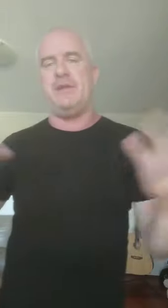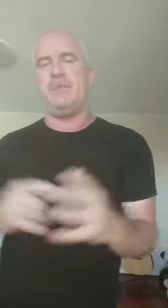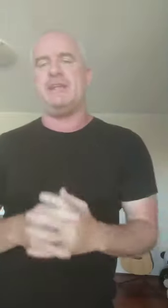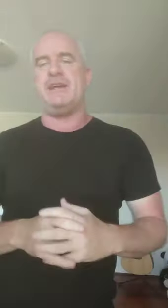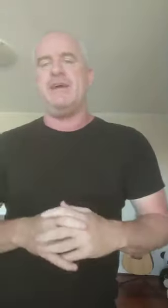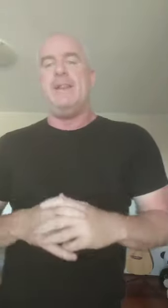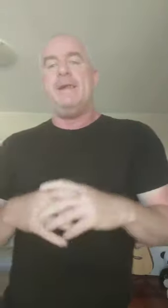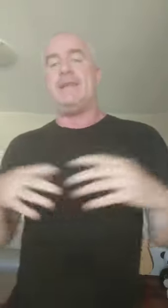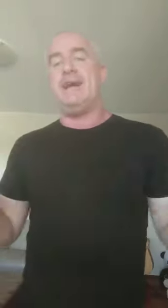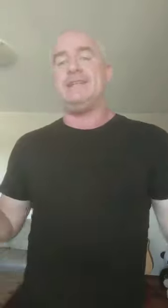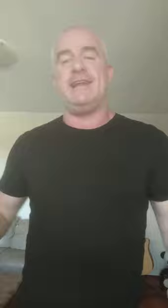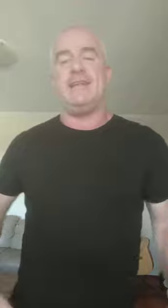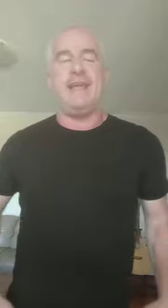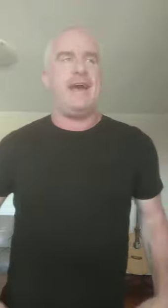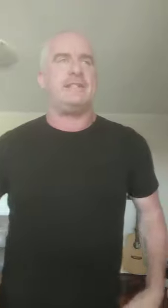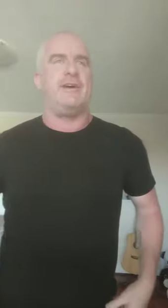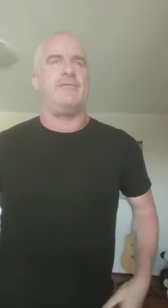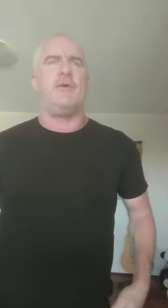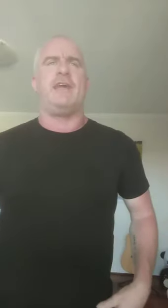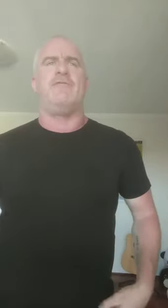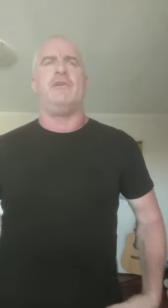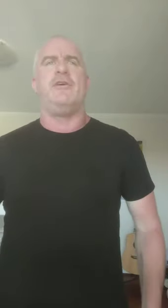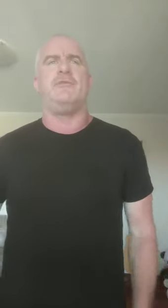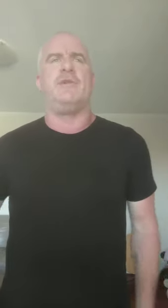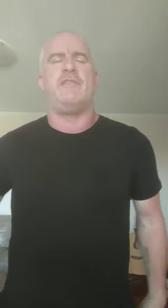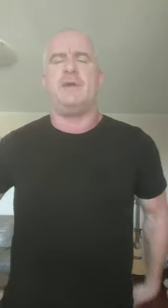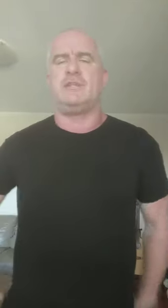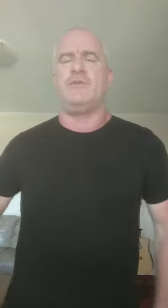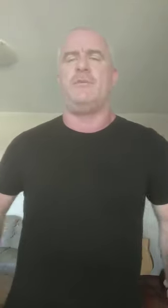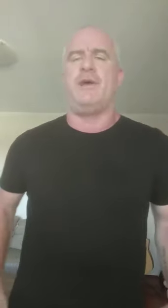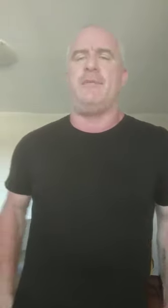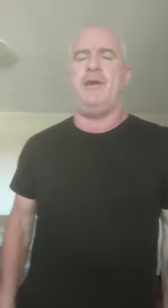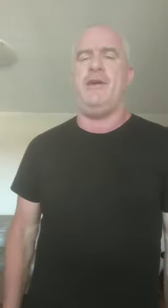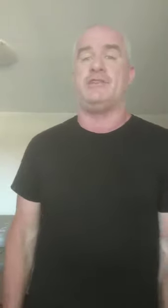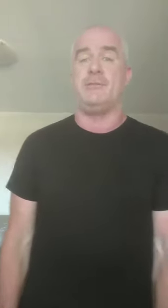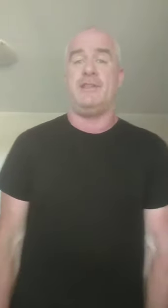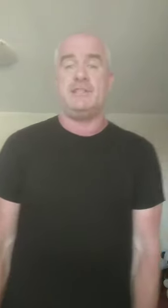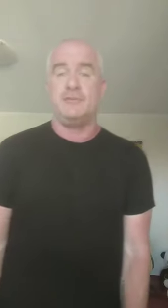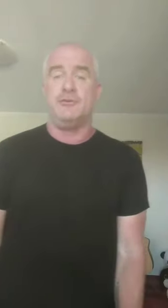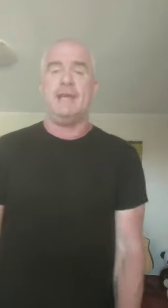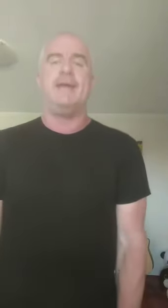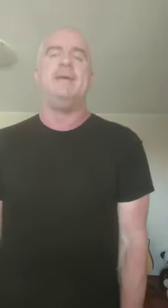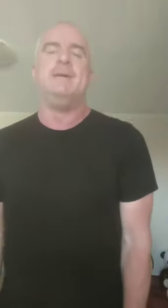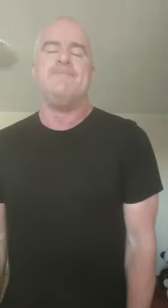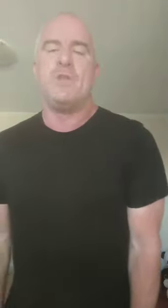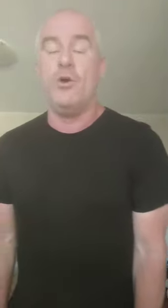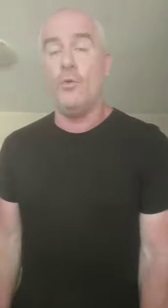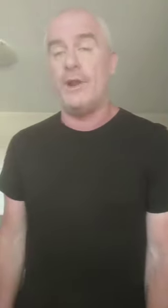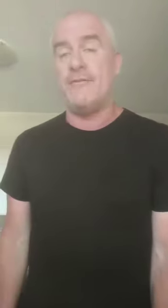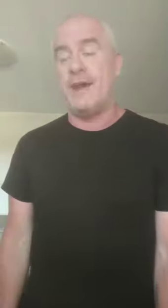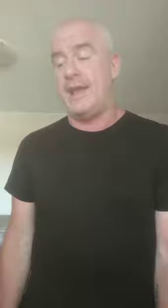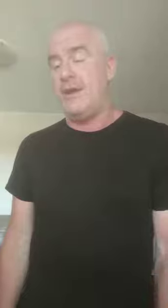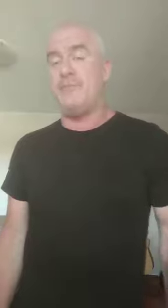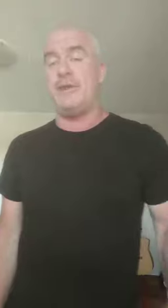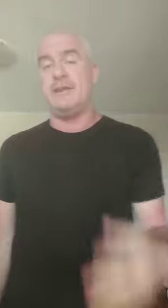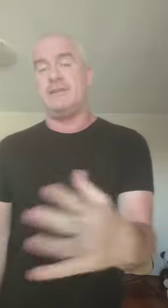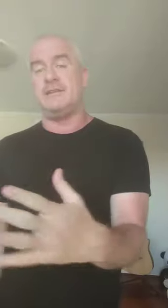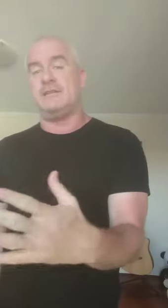the big picture, can't see anything outside of what they've learned or what they've been taught by their parents or by their schooling or whatever, and I bring to the